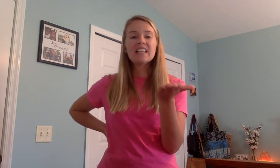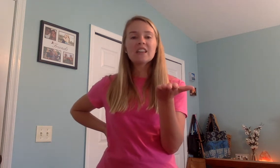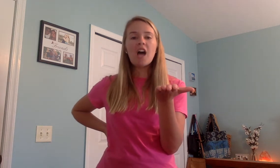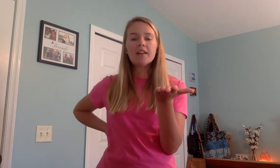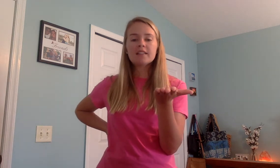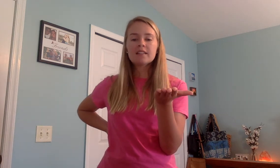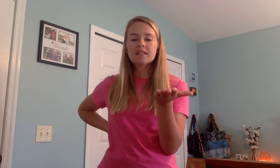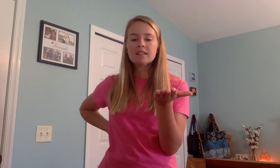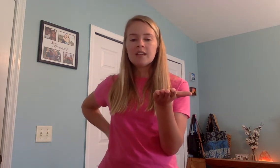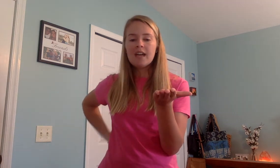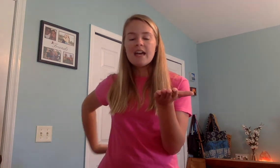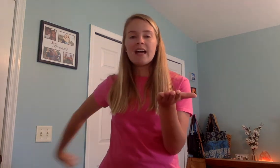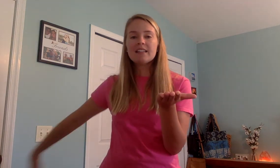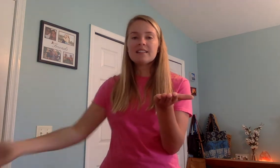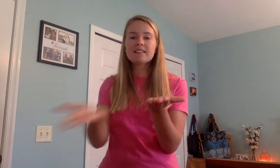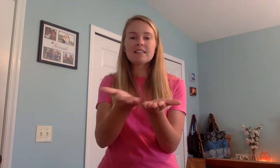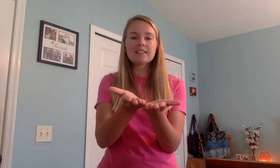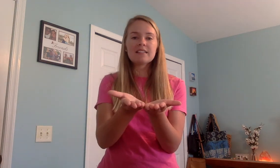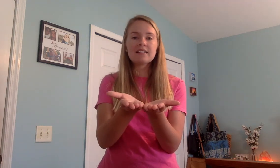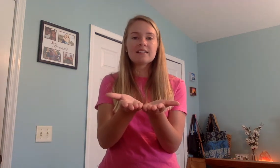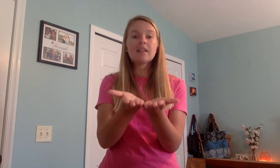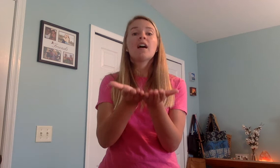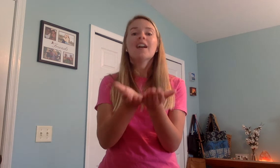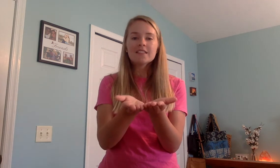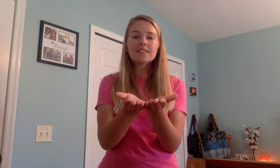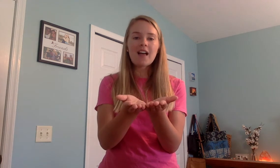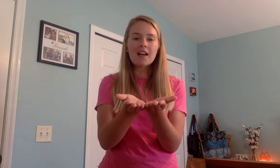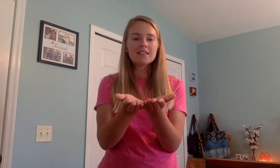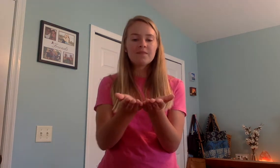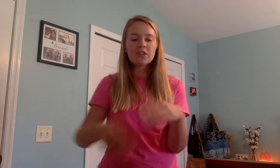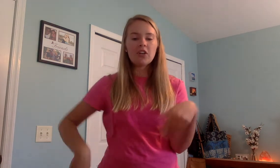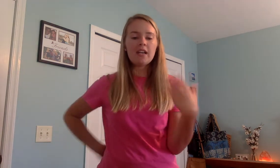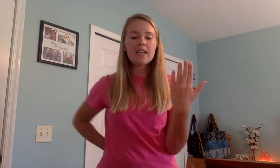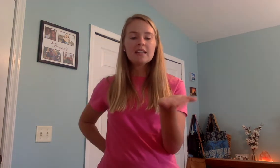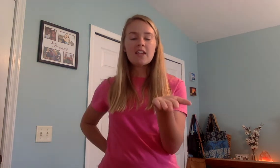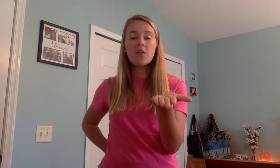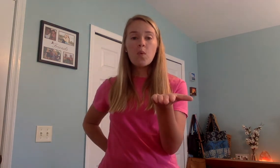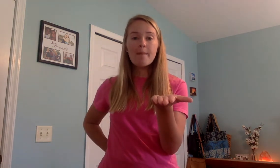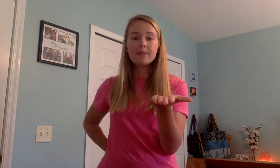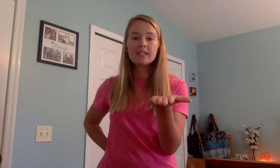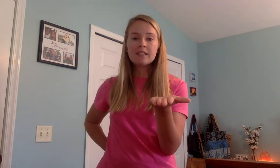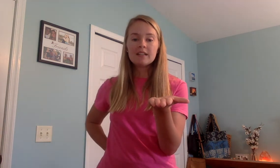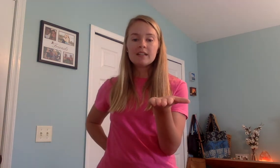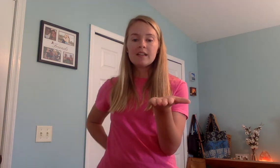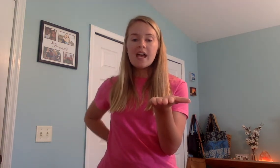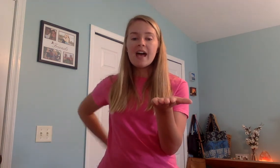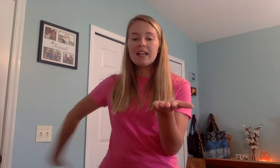lot. Add s, slot. Good. Say wept. Add